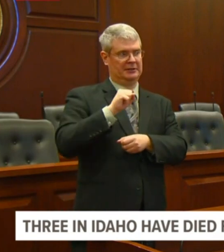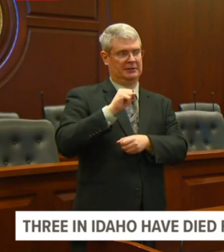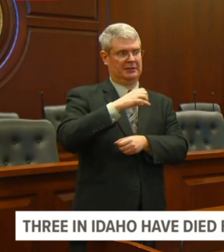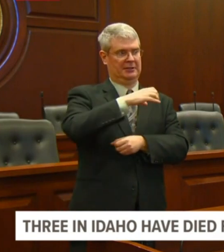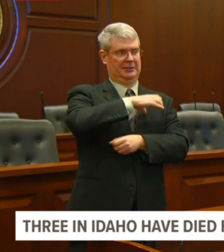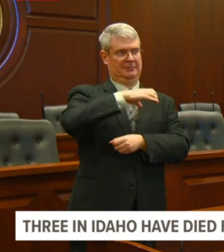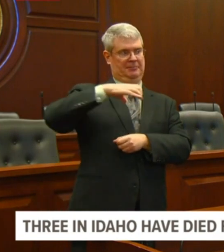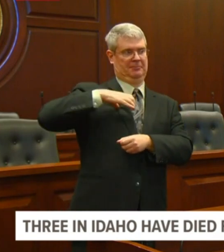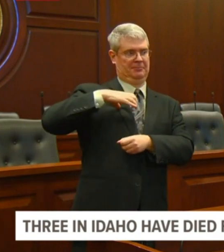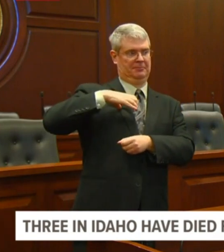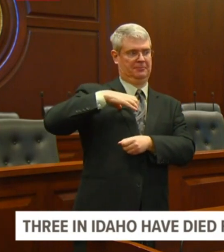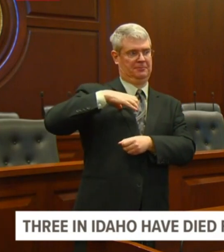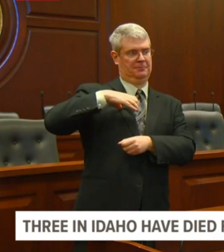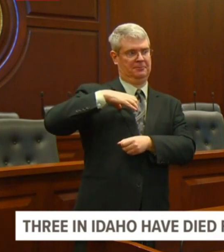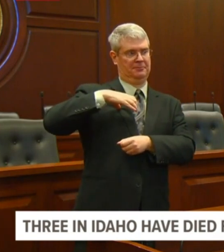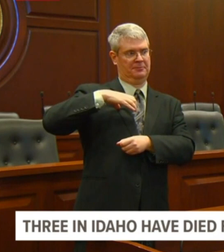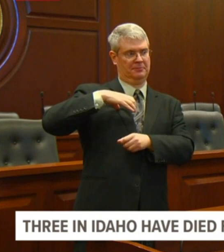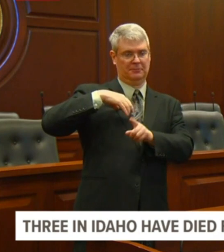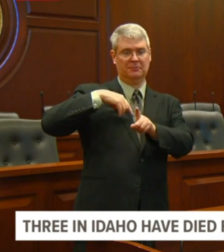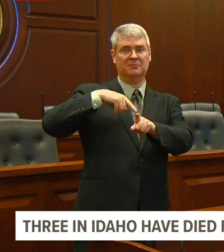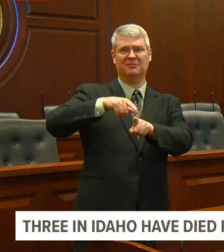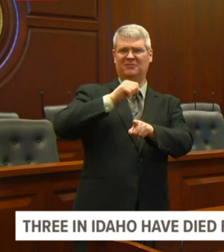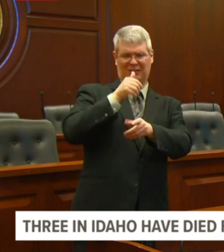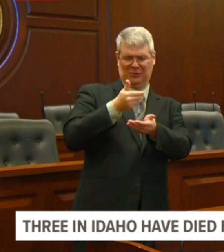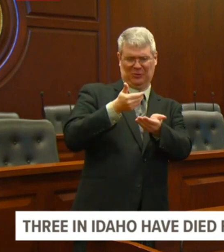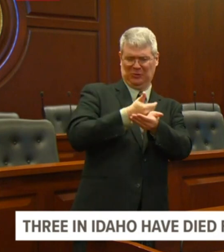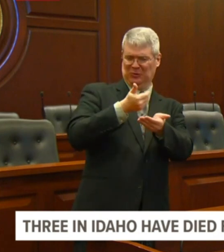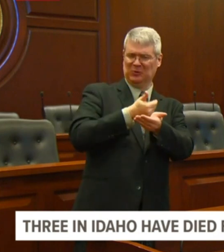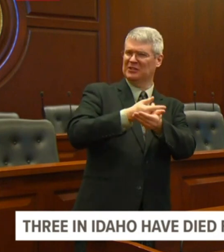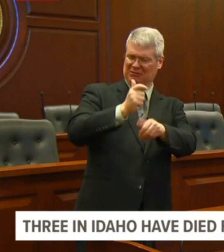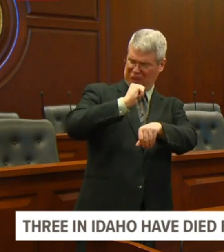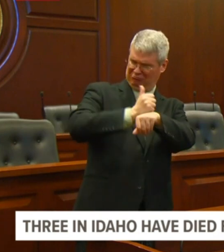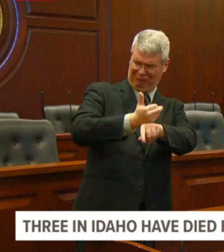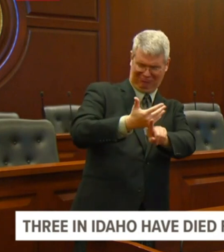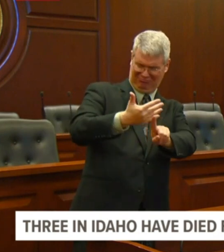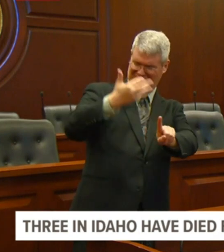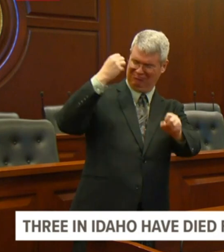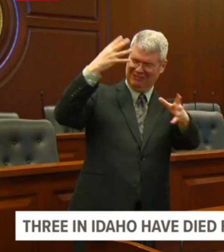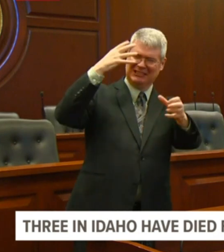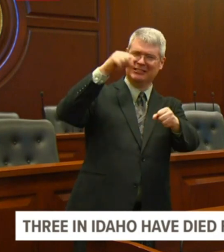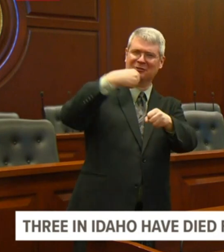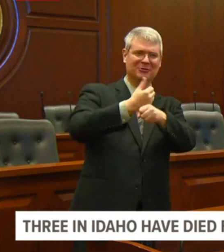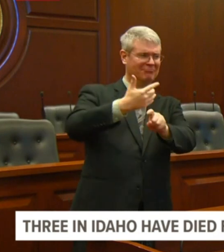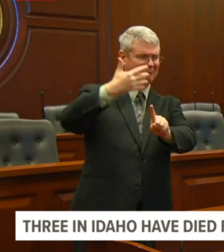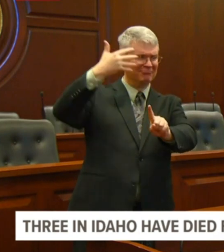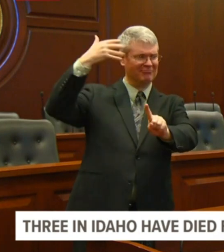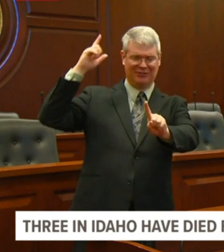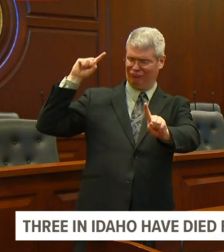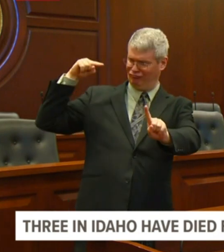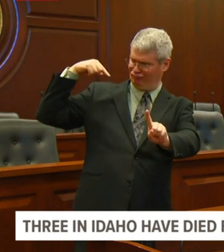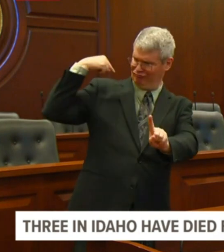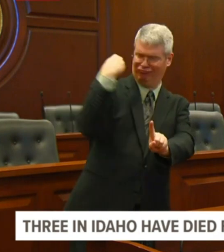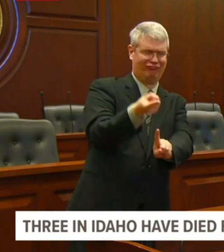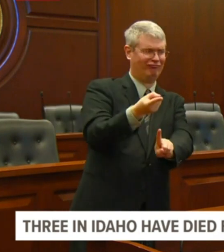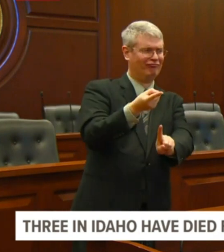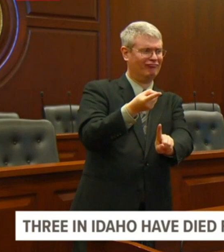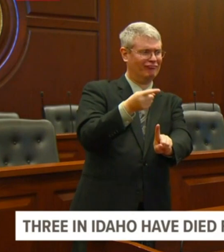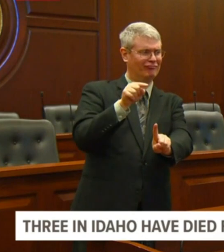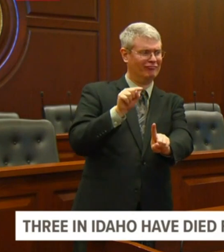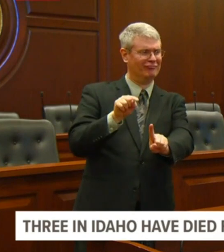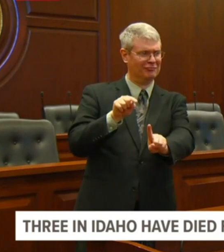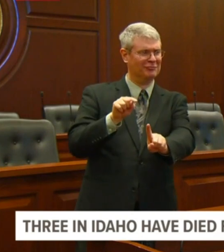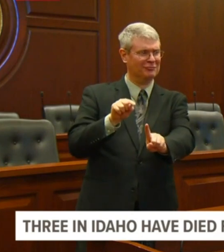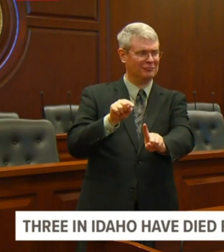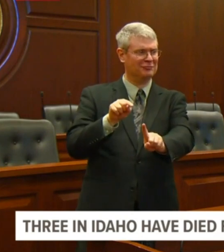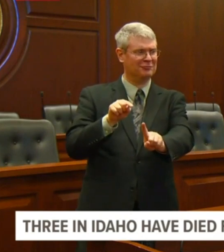goal is to keep that from happening, but all of that is being discussed on a very, very frequent basis, uh, with, with the healthcare